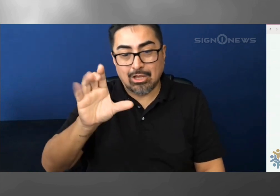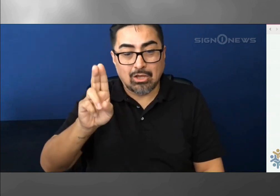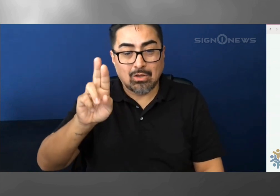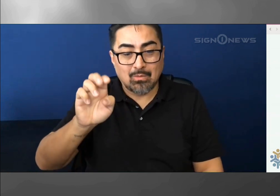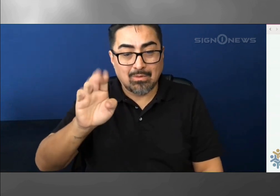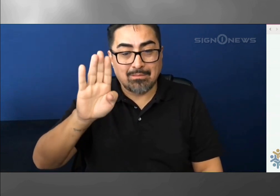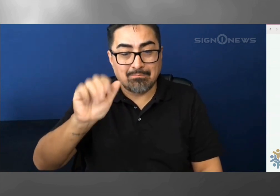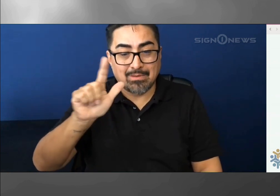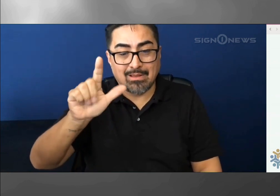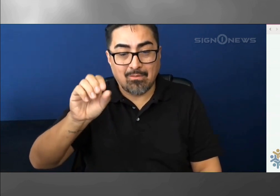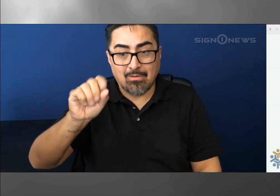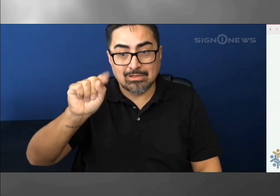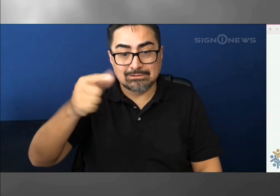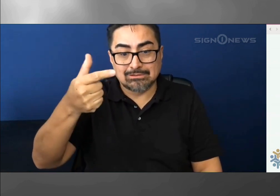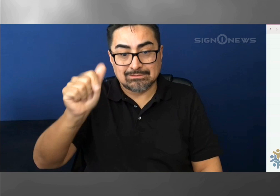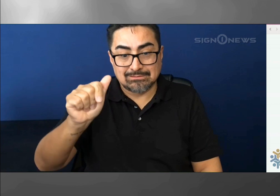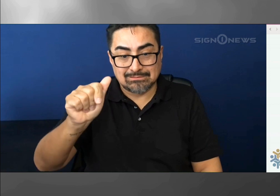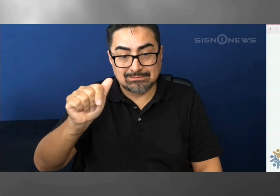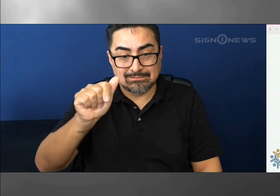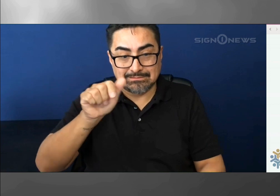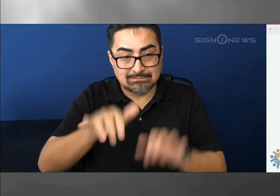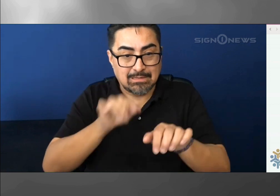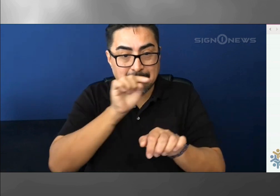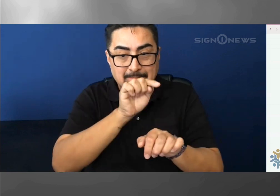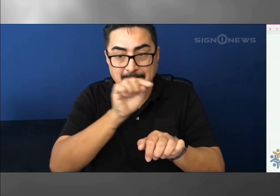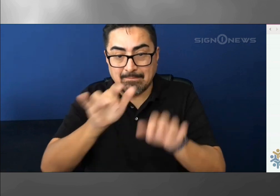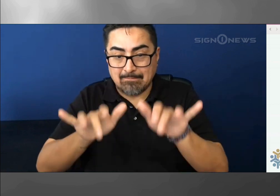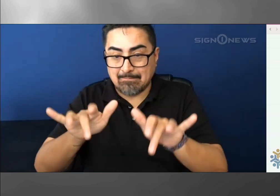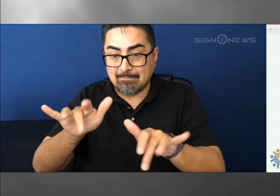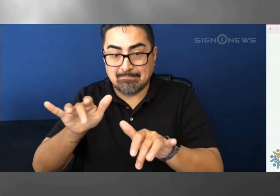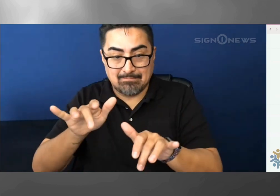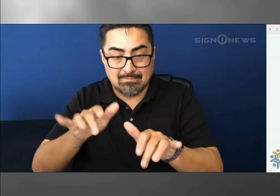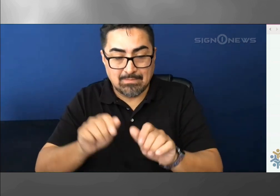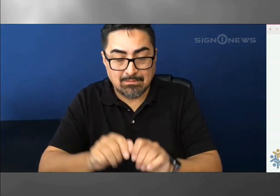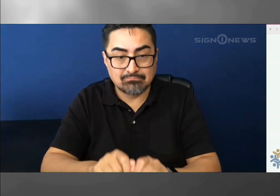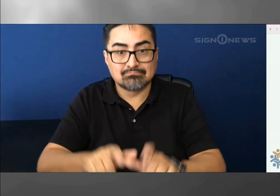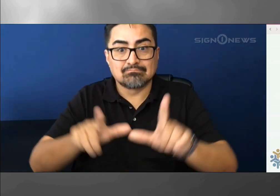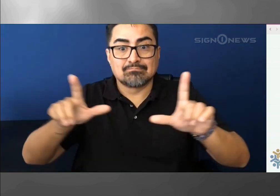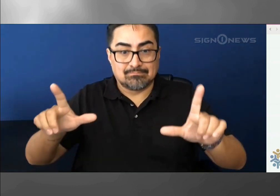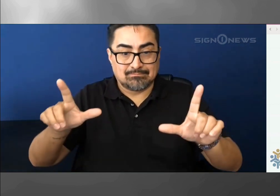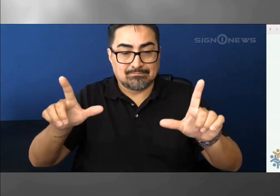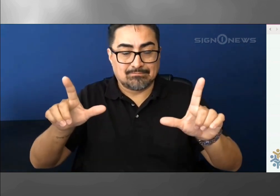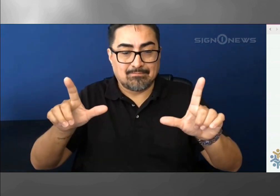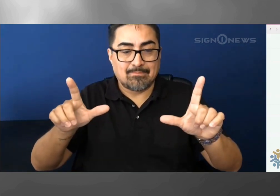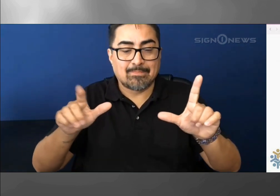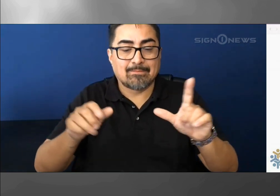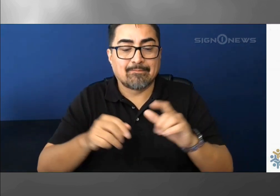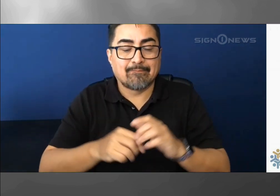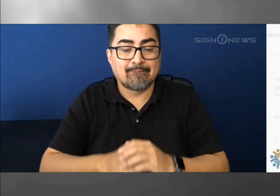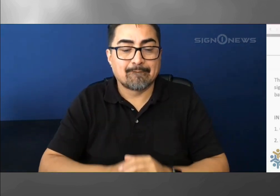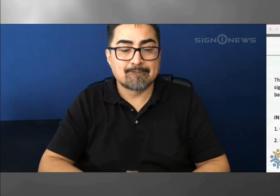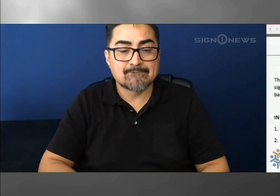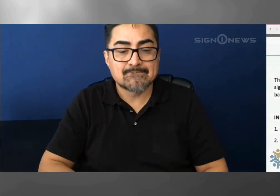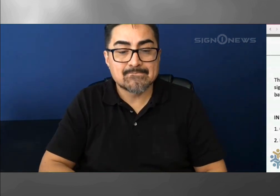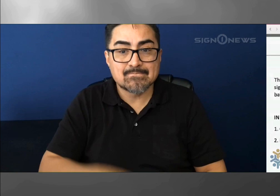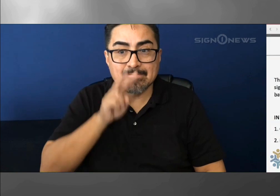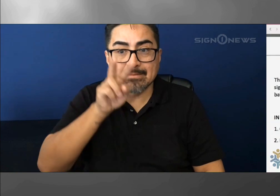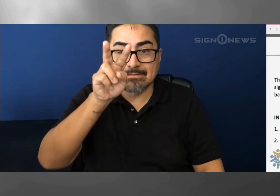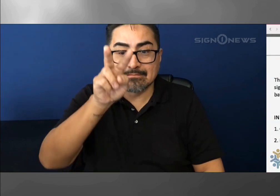what they have on file. So if it says your ballot was rejected, what can you do? You